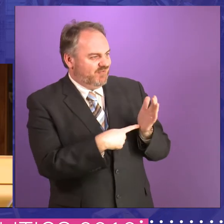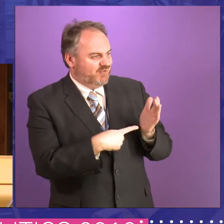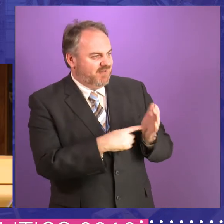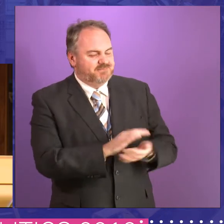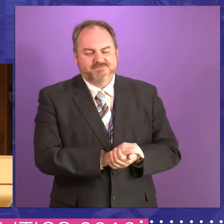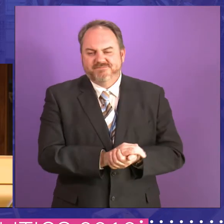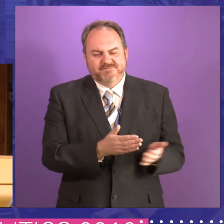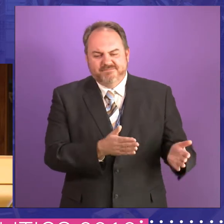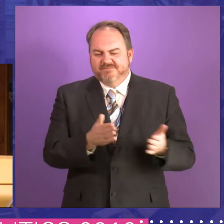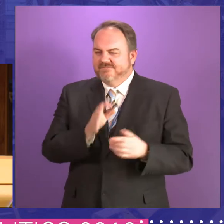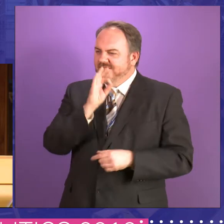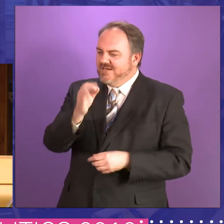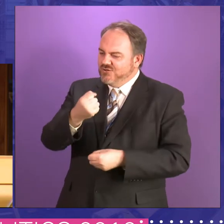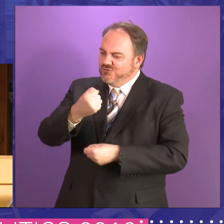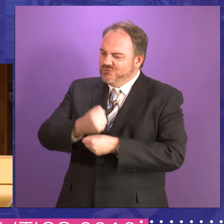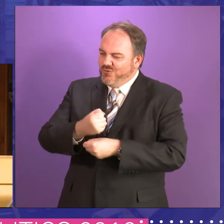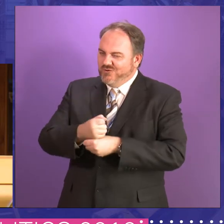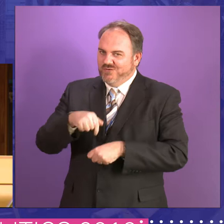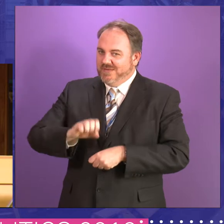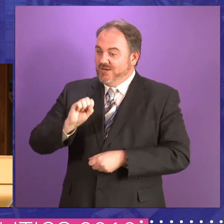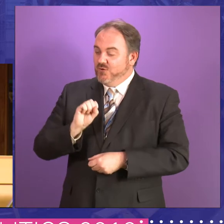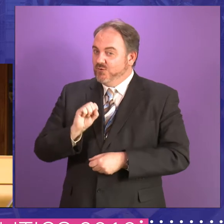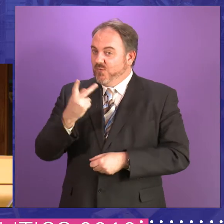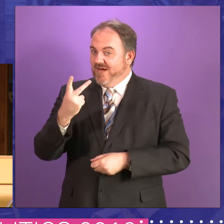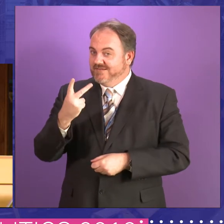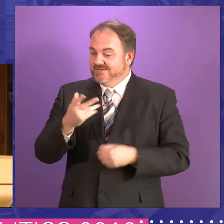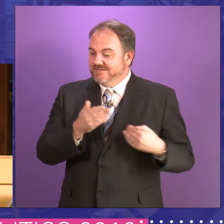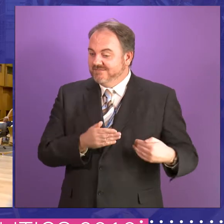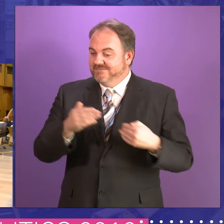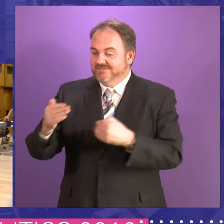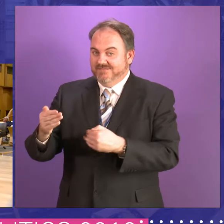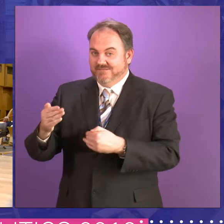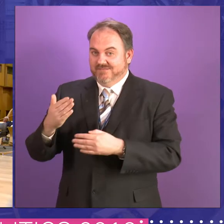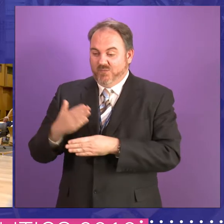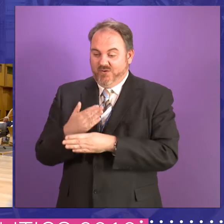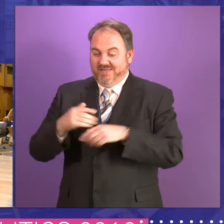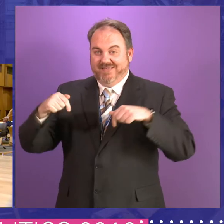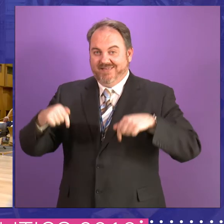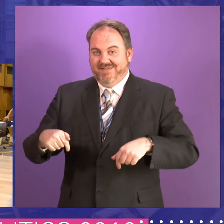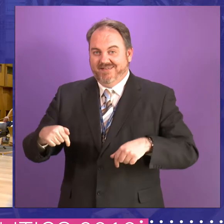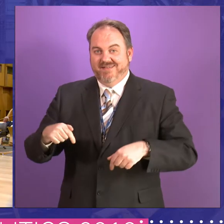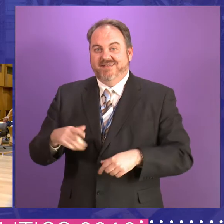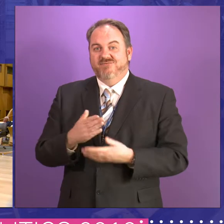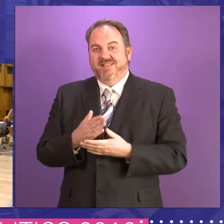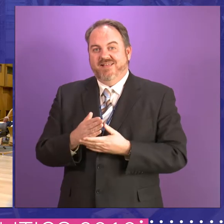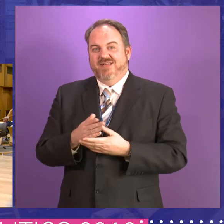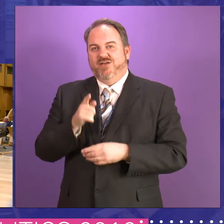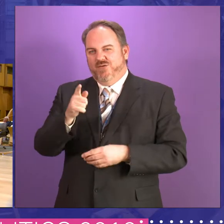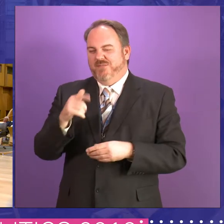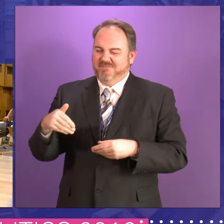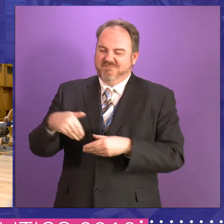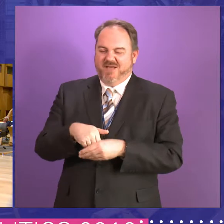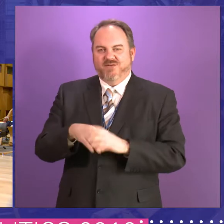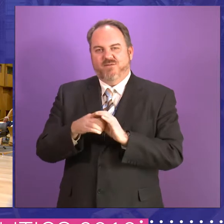had the benefit now of two parliamentary chambers, in fact, one on which this is almost modelled, the European hemicycle.